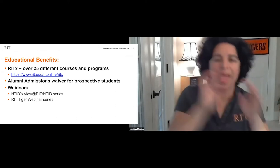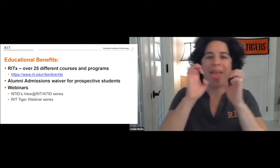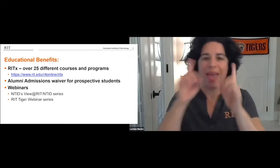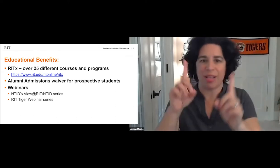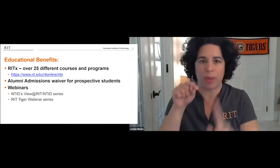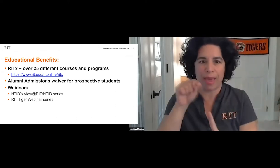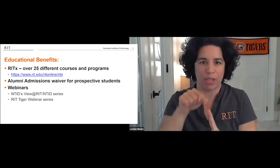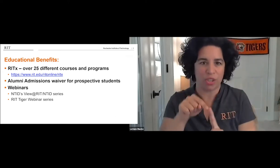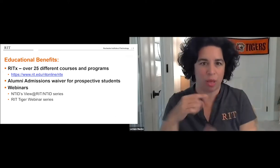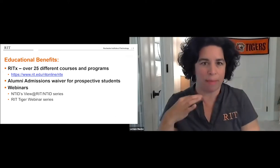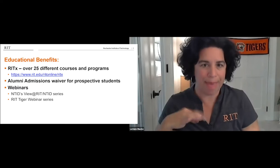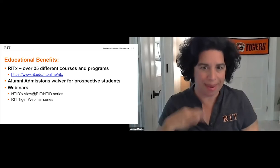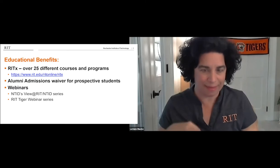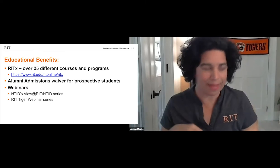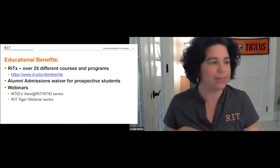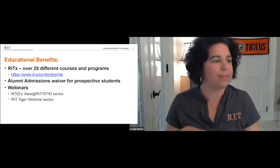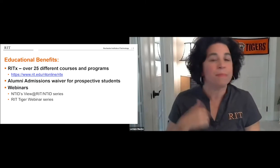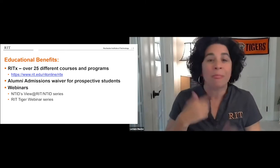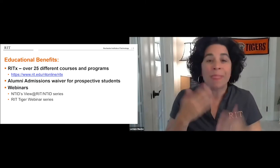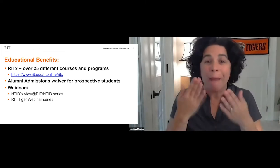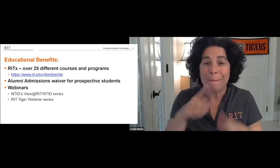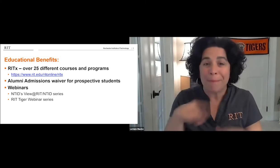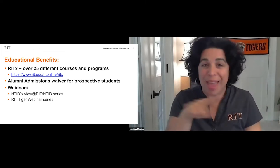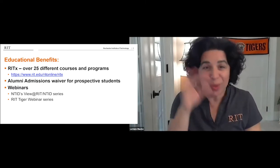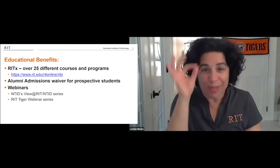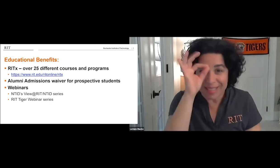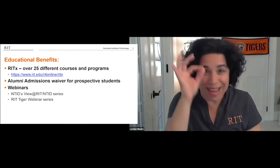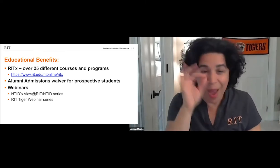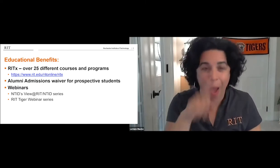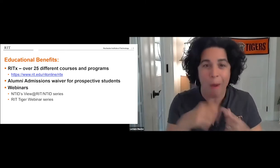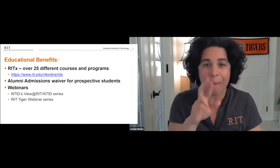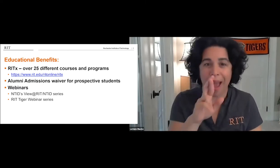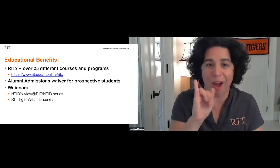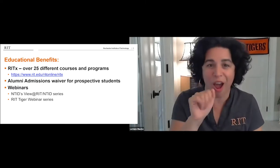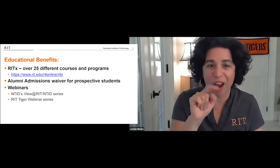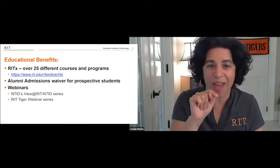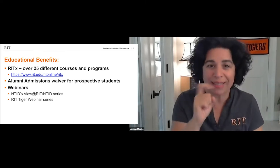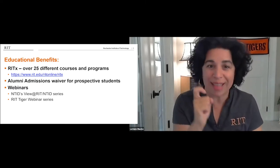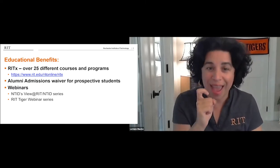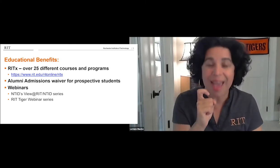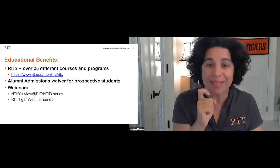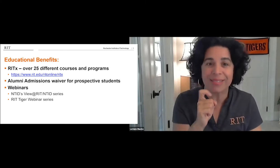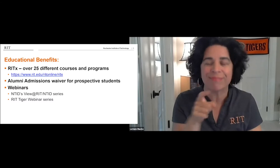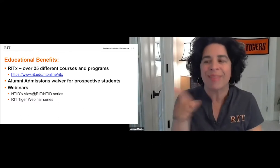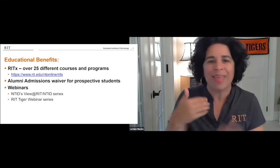We talked about career benefits. Now we'll talk about educational benefits. I bet you don't know about